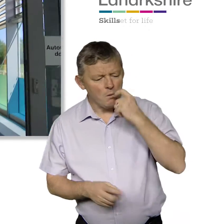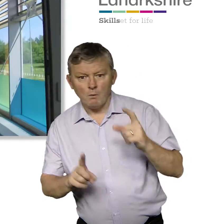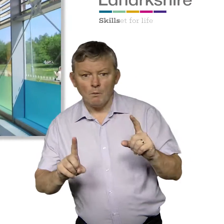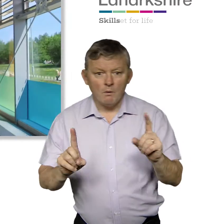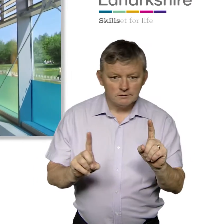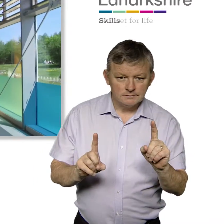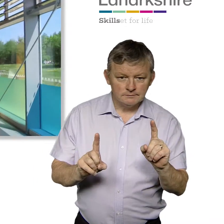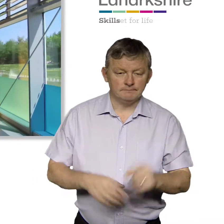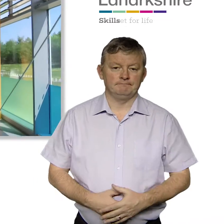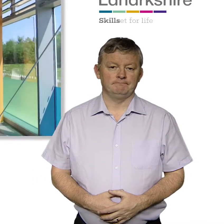Our actions